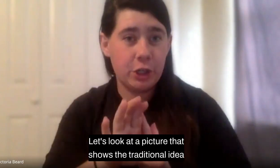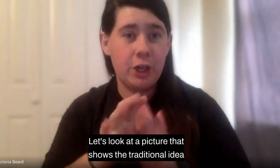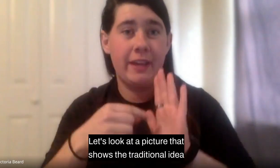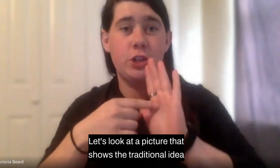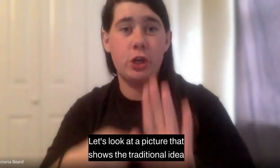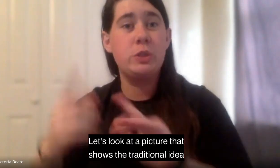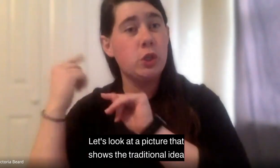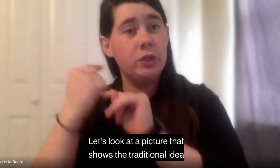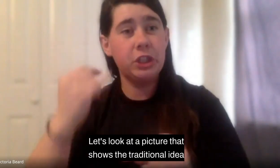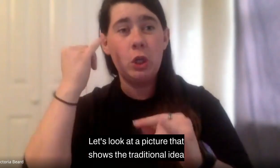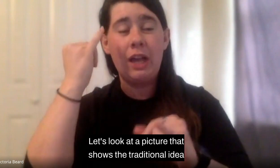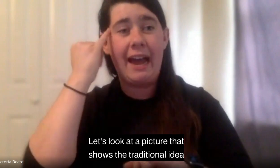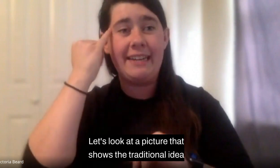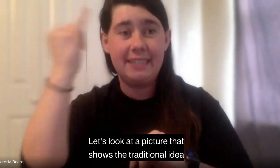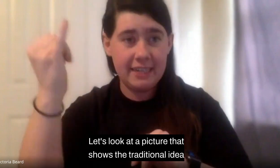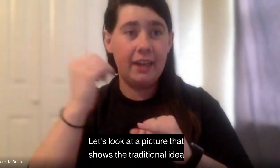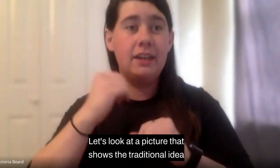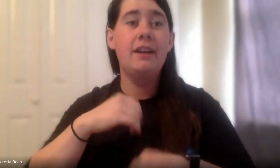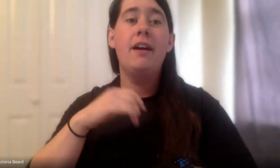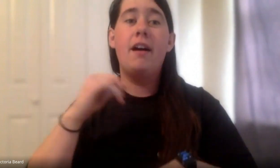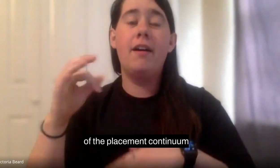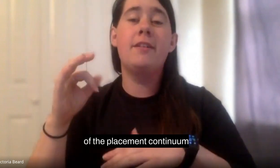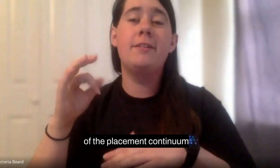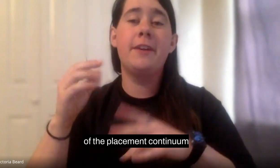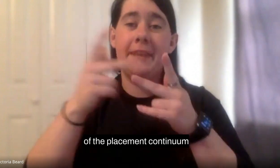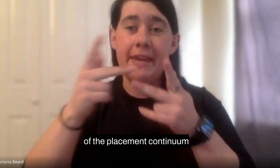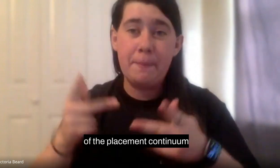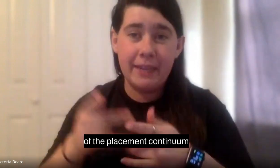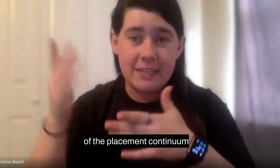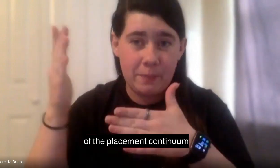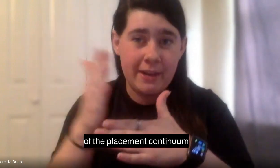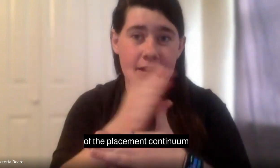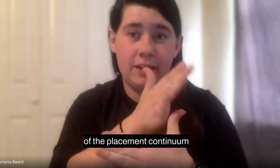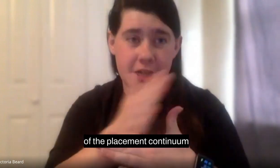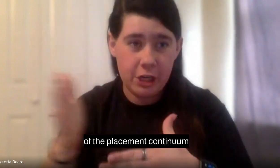that that shows the traditional idea of the placement continuum.